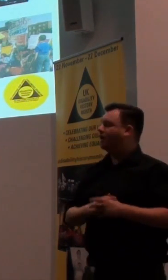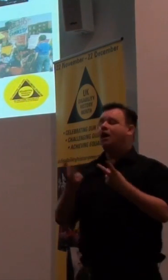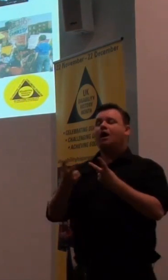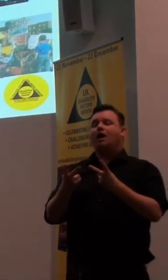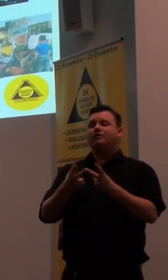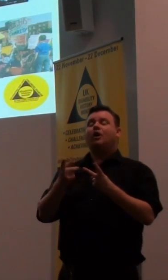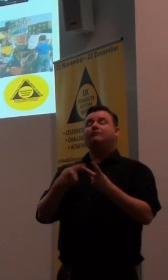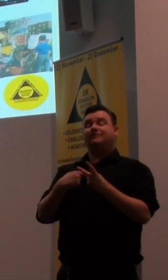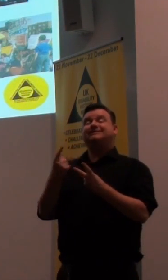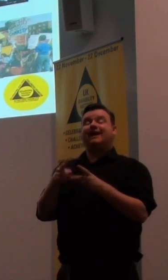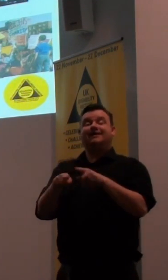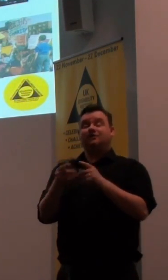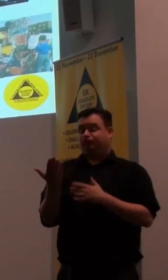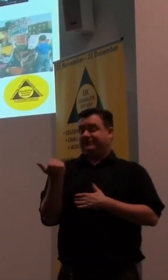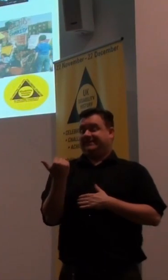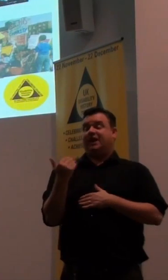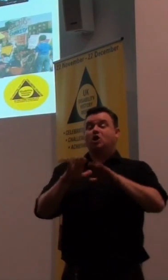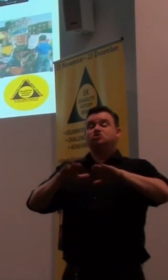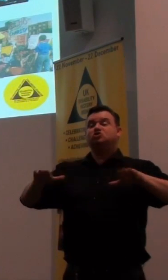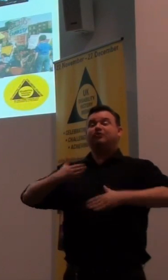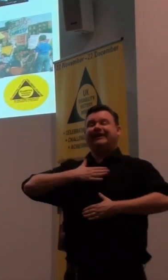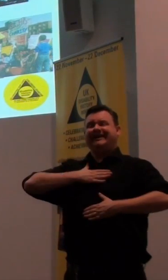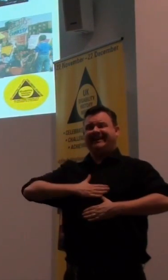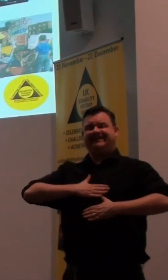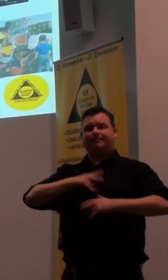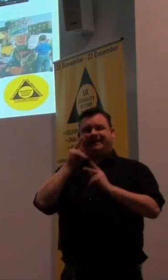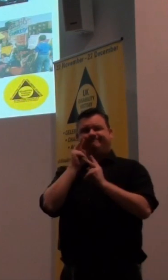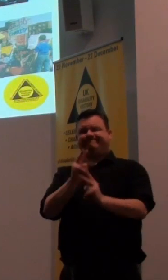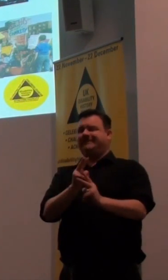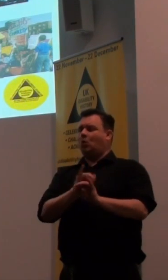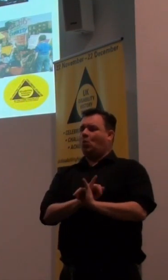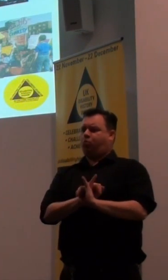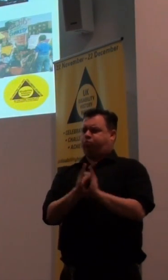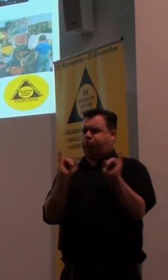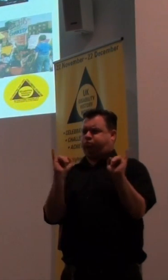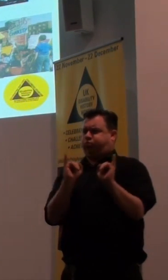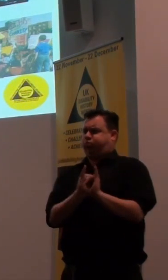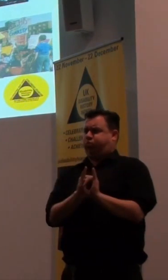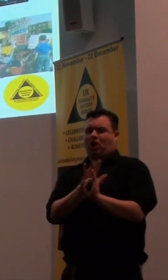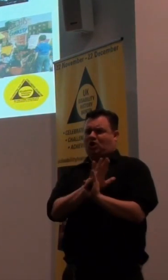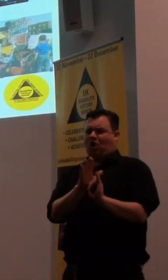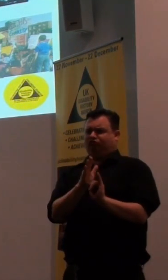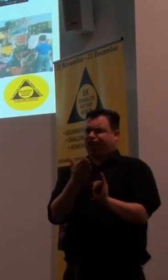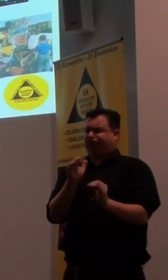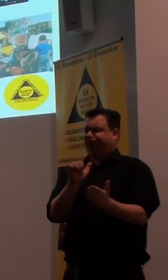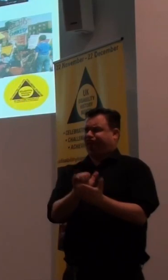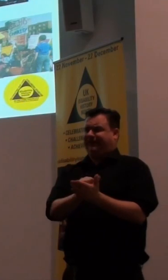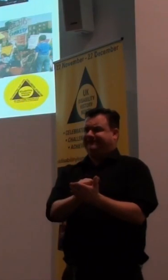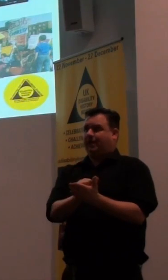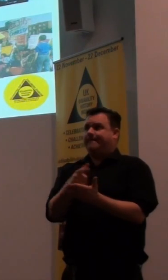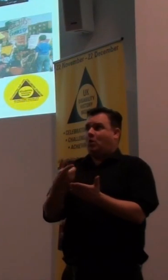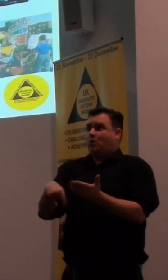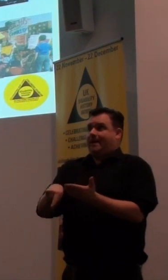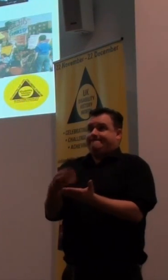just had children in need, which I found some of the coverage pretty appalling, in terms of not rights, but we all have to give more and more